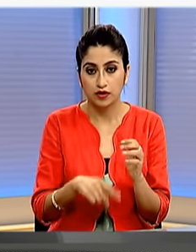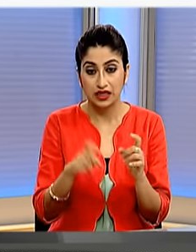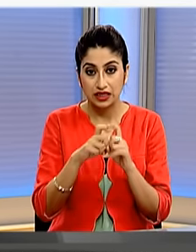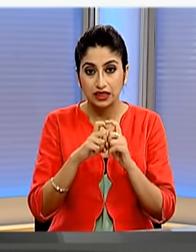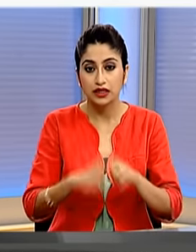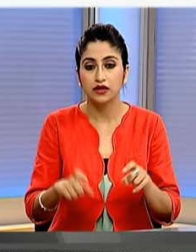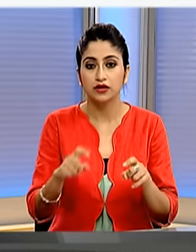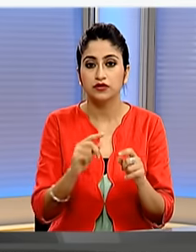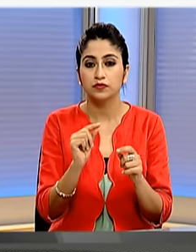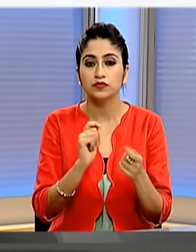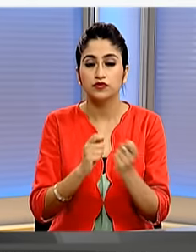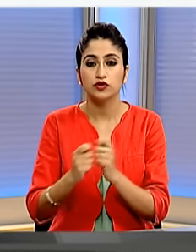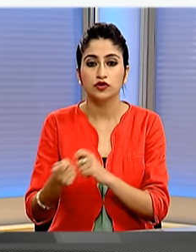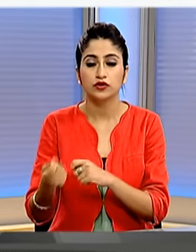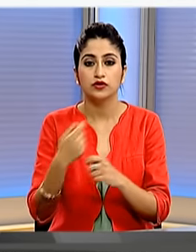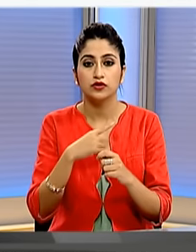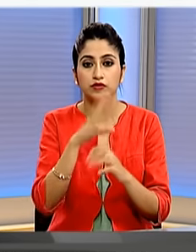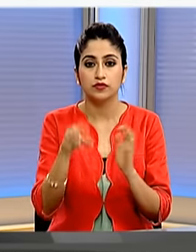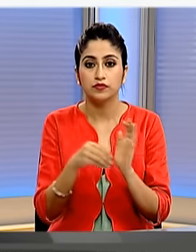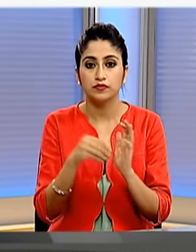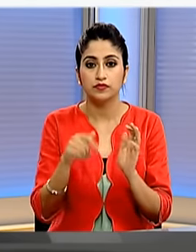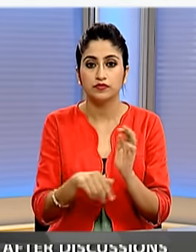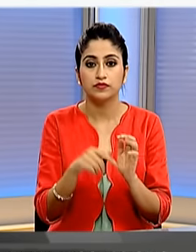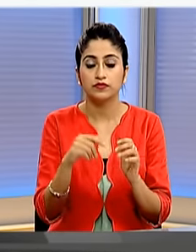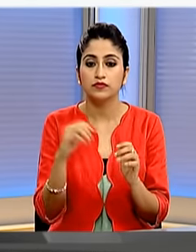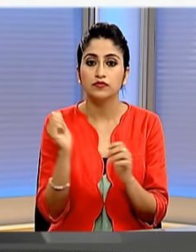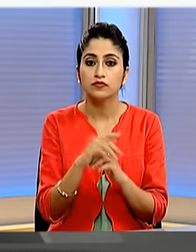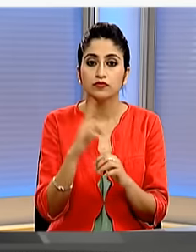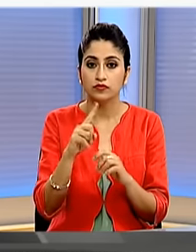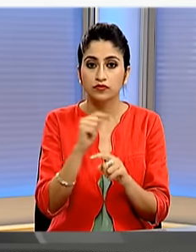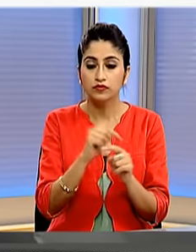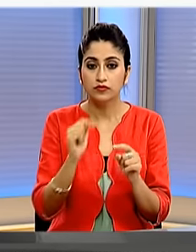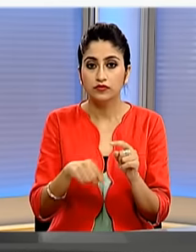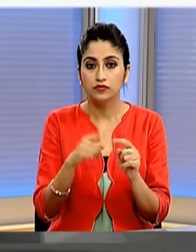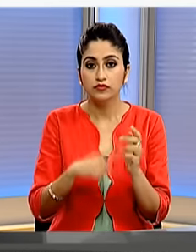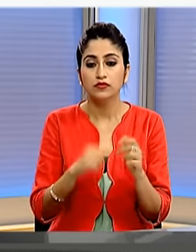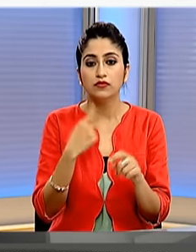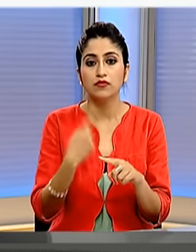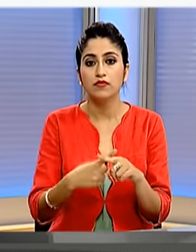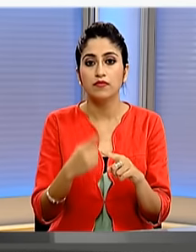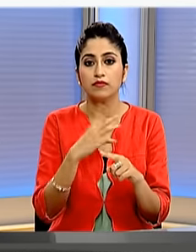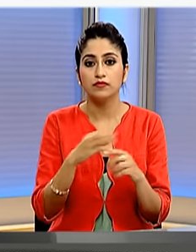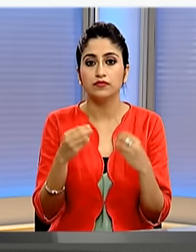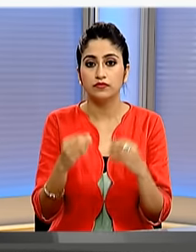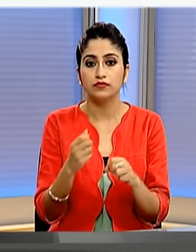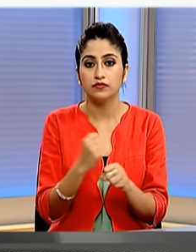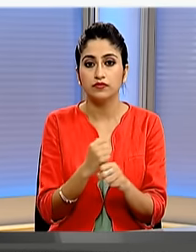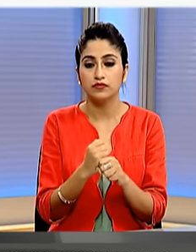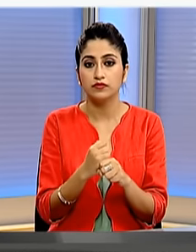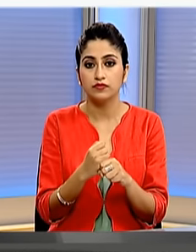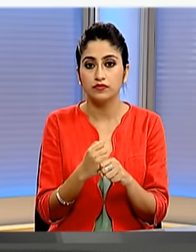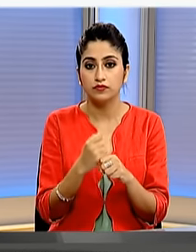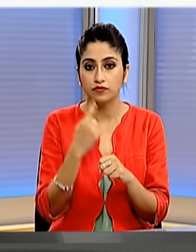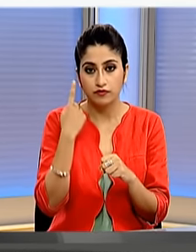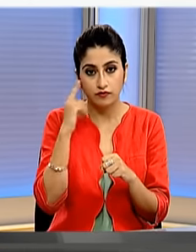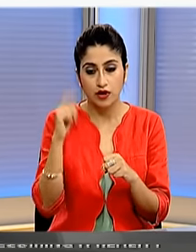cleared some changes in the bill including dropping of the one percent manufacturing tax and guaranteeing compensation for